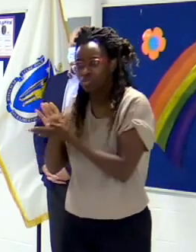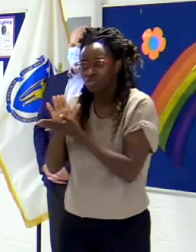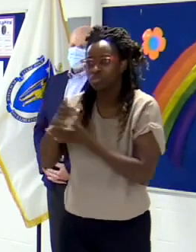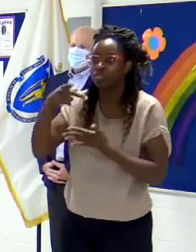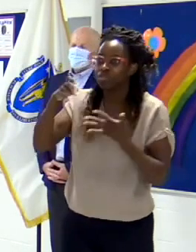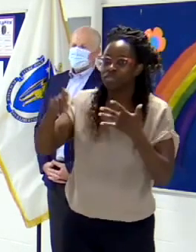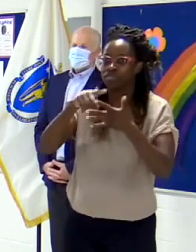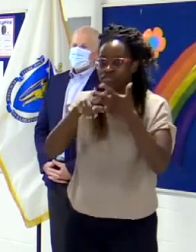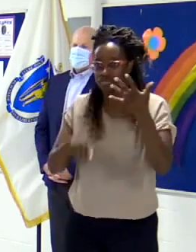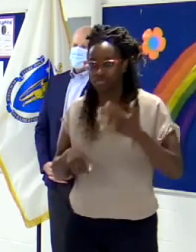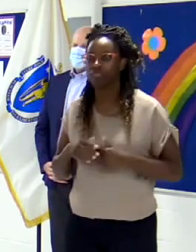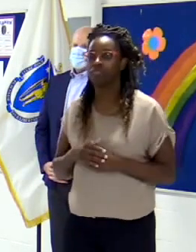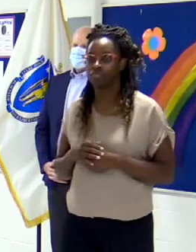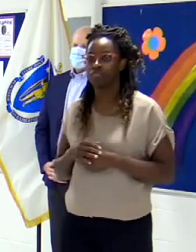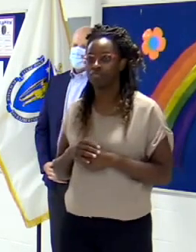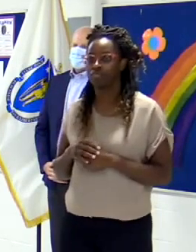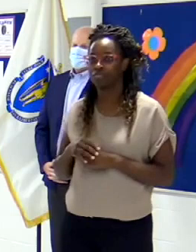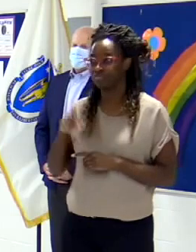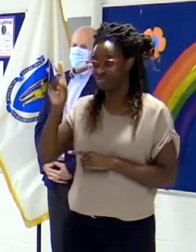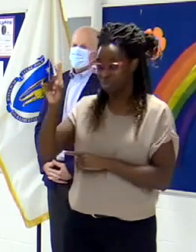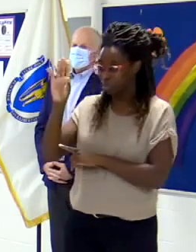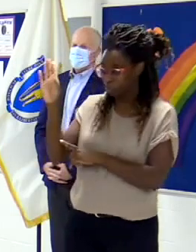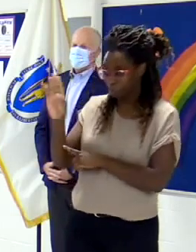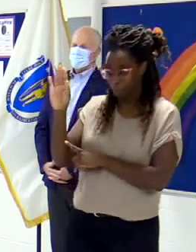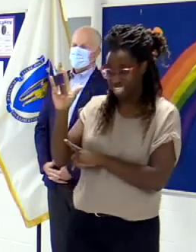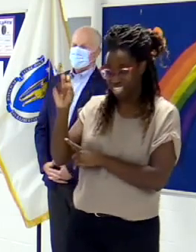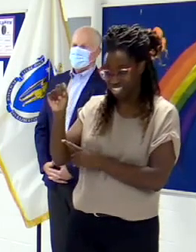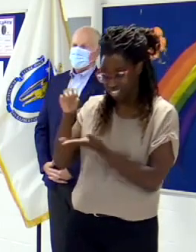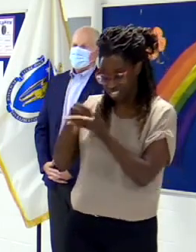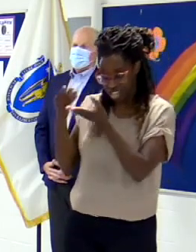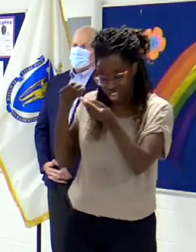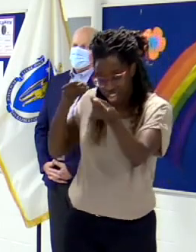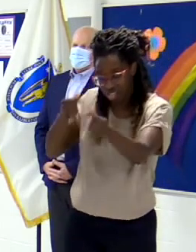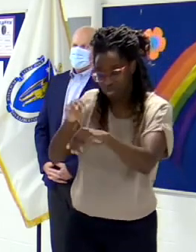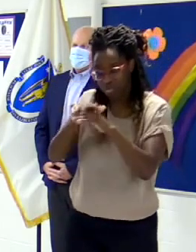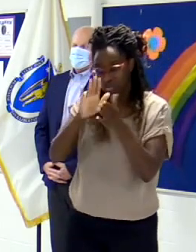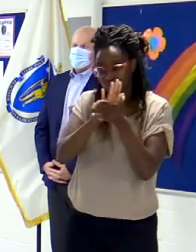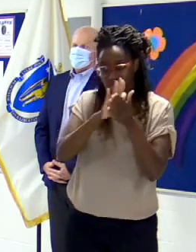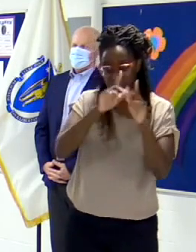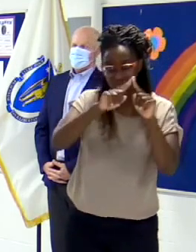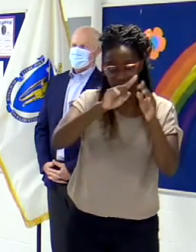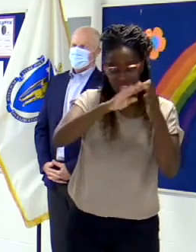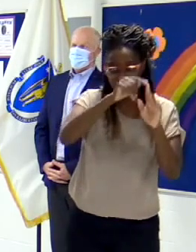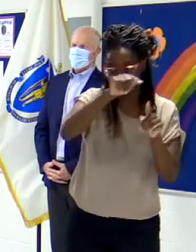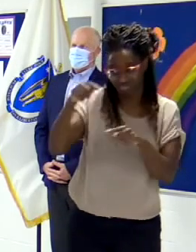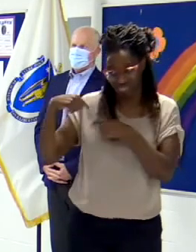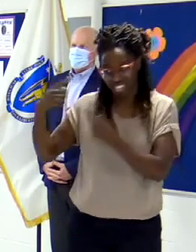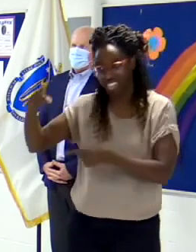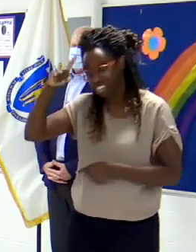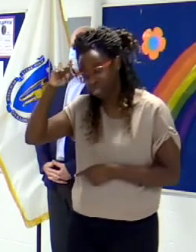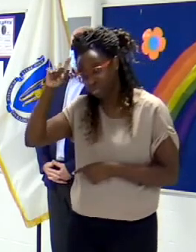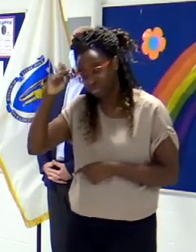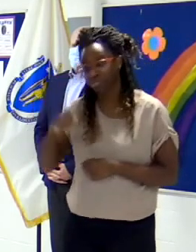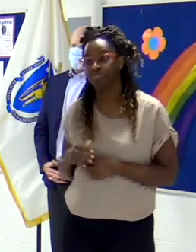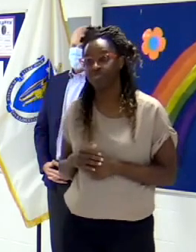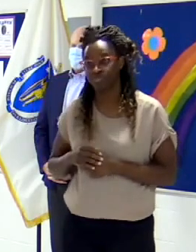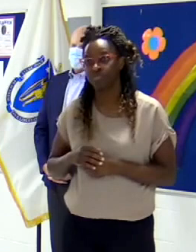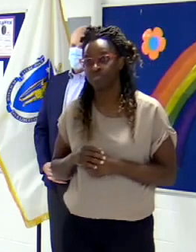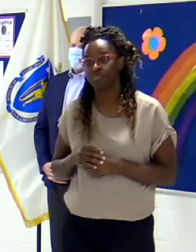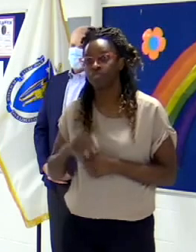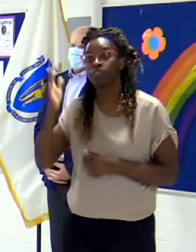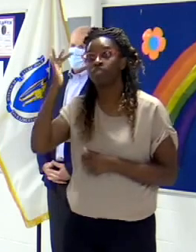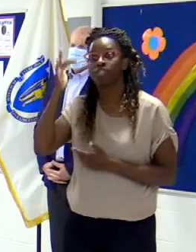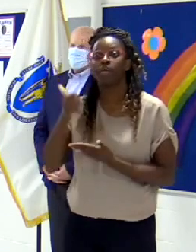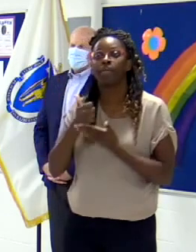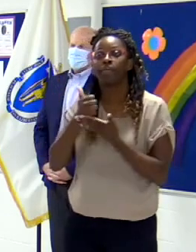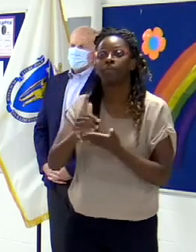almost a billion dollars to cities and towns in Massachusetts over the course of the summer specifically to pay for and reimburse a